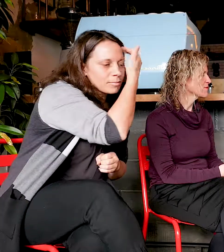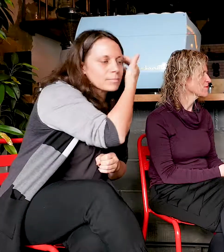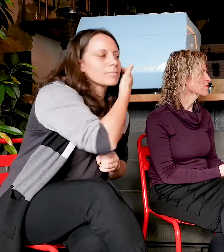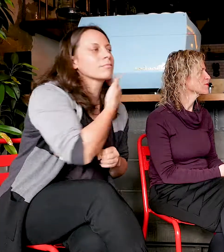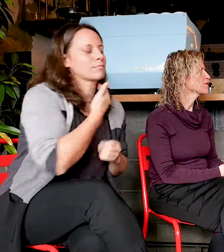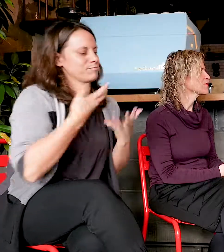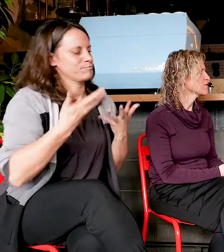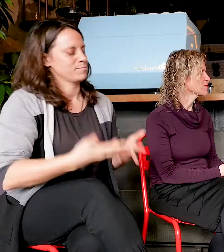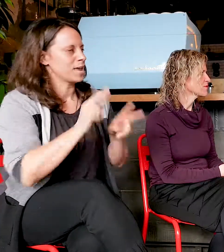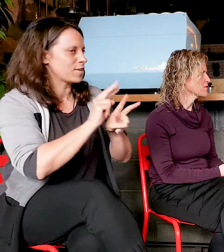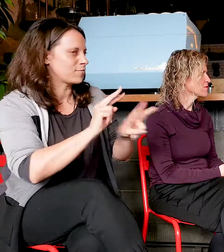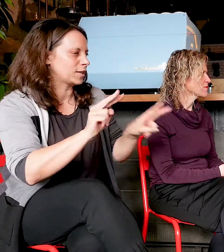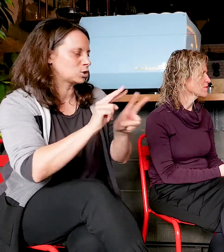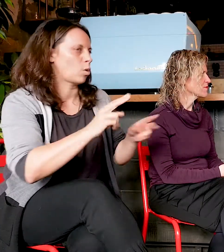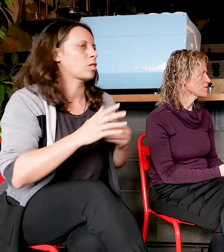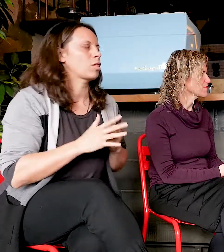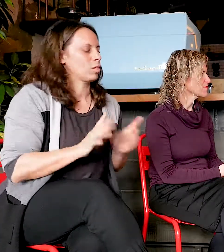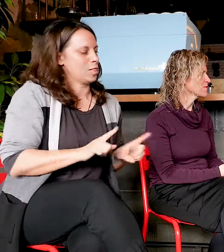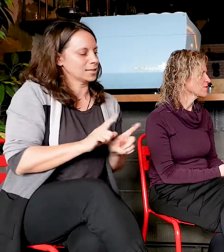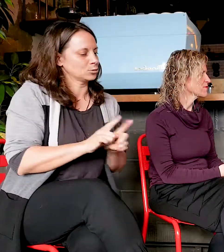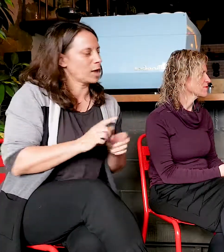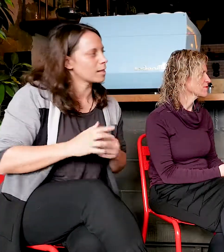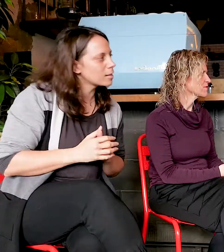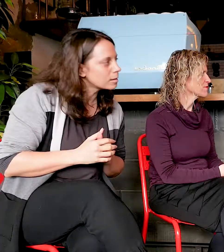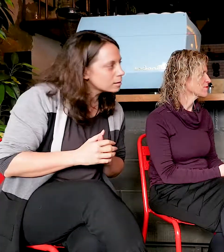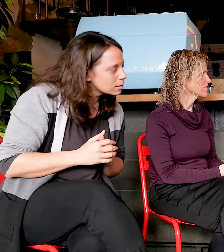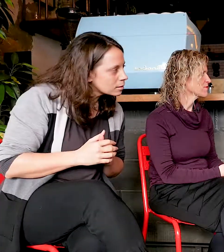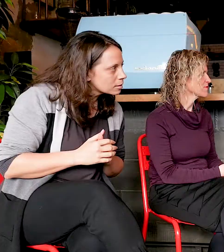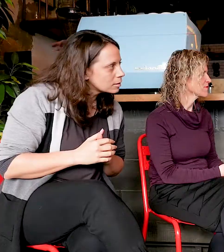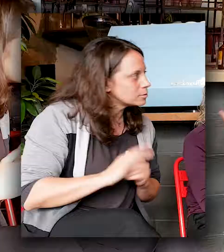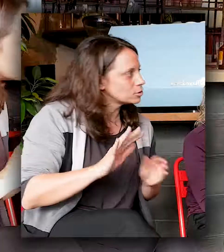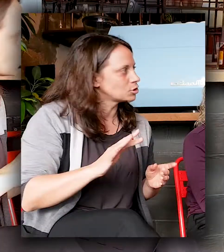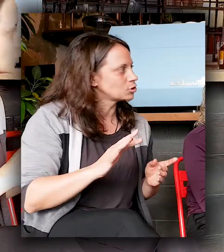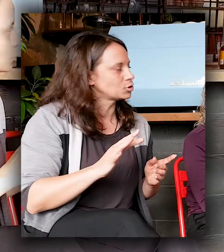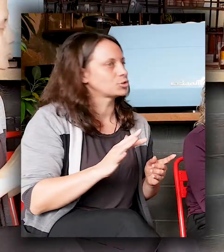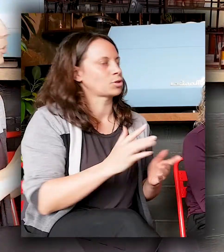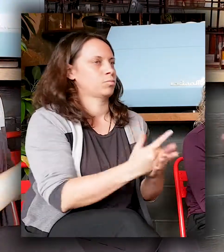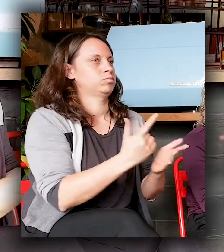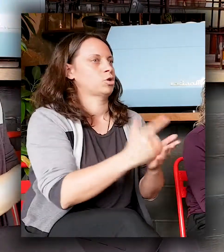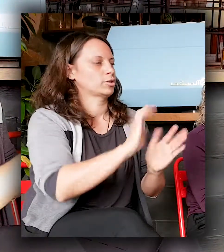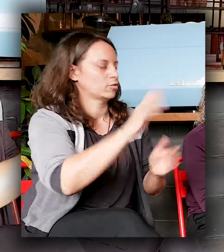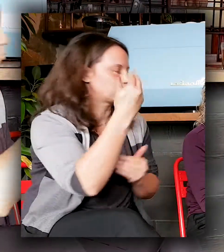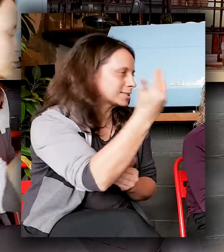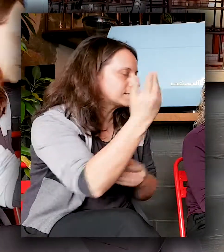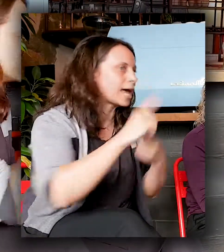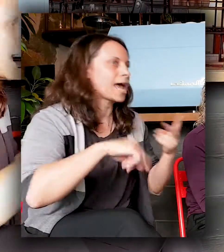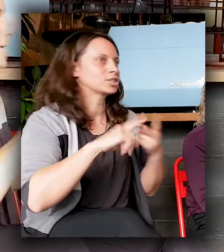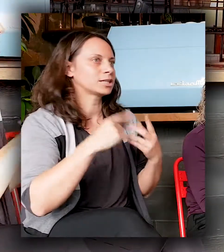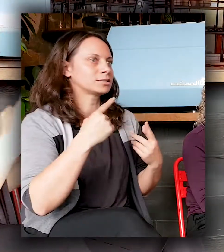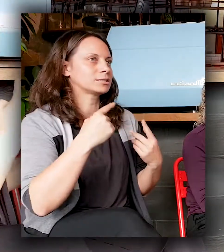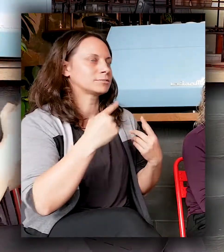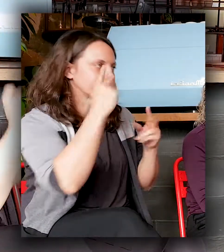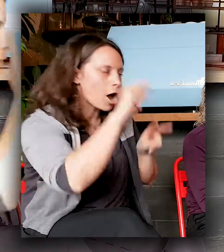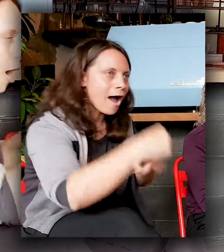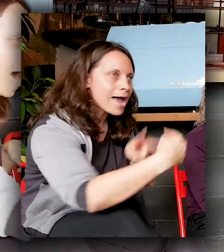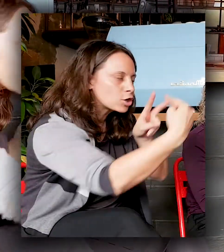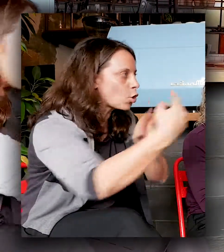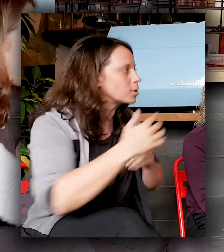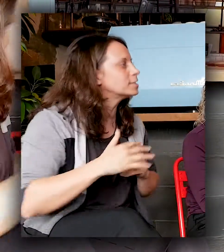there's a lot of, you know, obviously presentations, a lot of eye contact as well. I'm for a shy person but, you know, having a lot of maintaining that